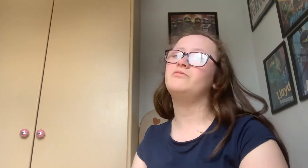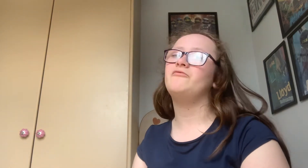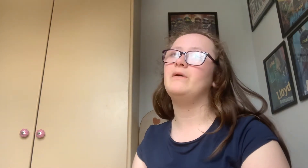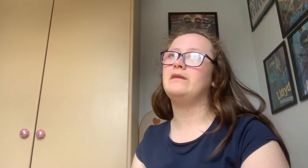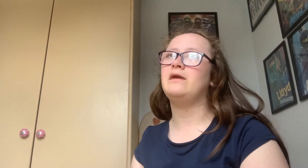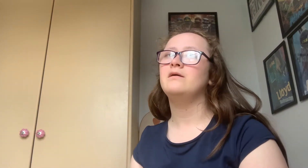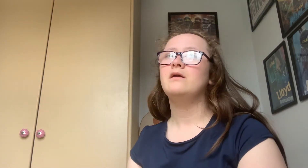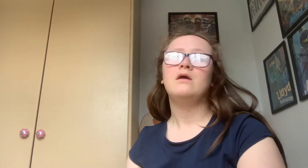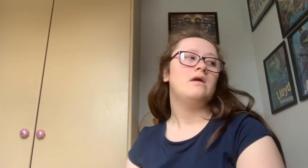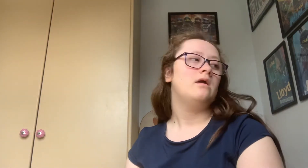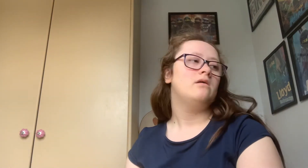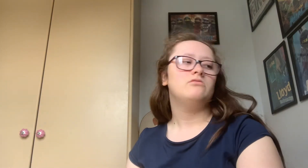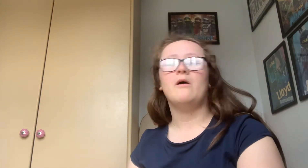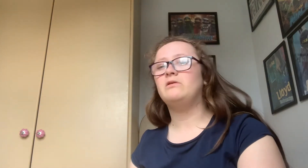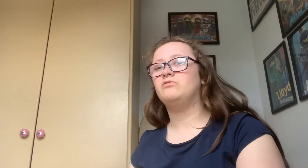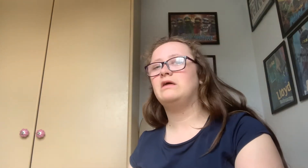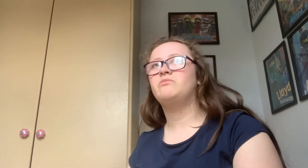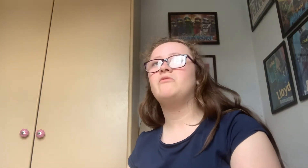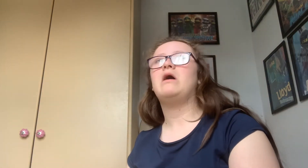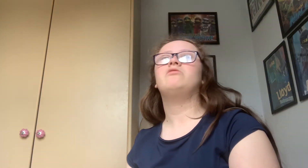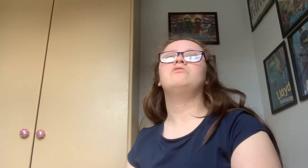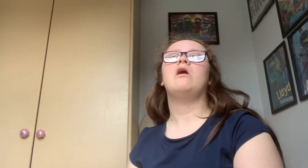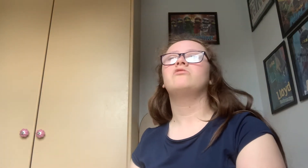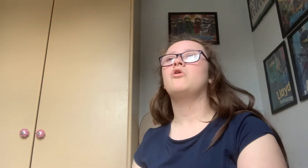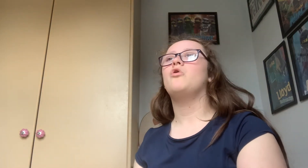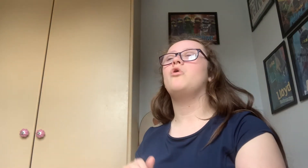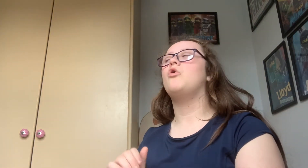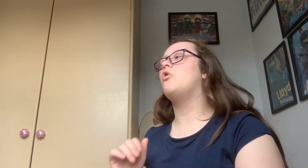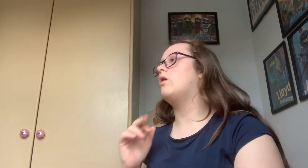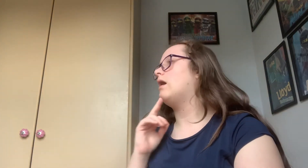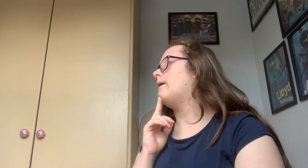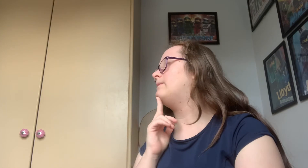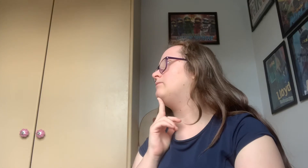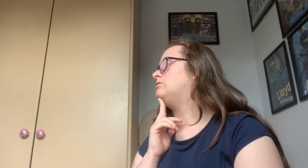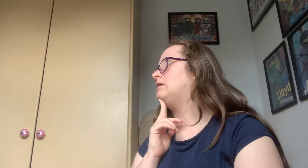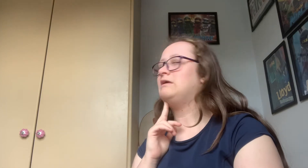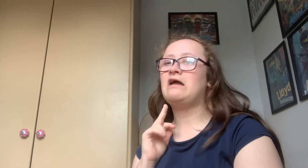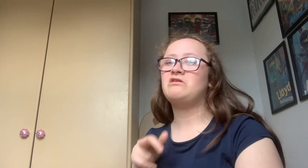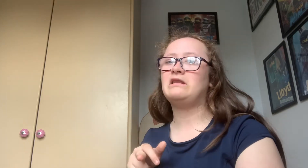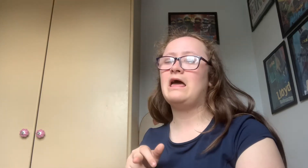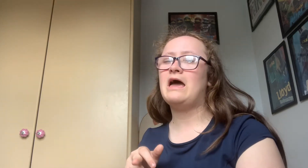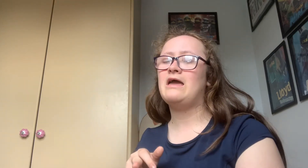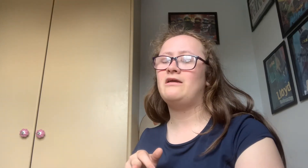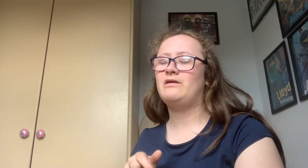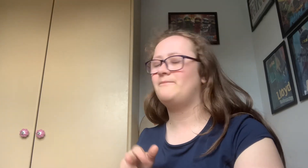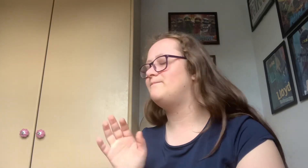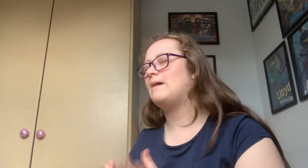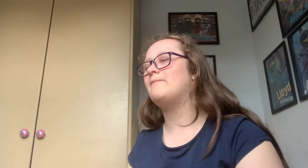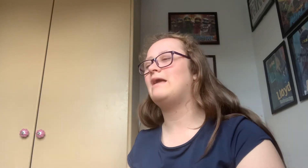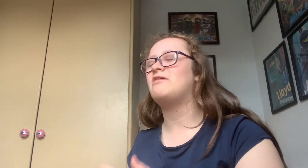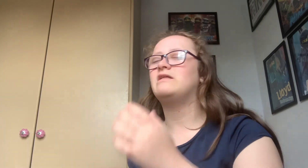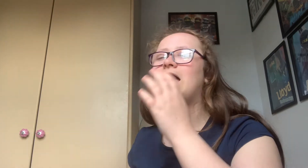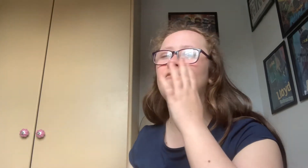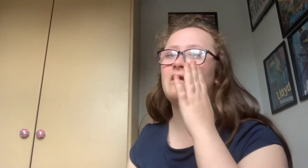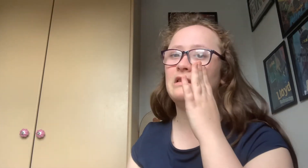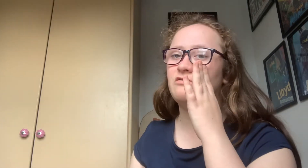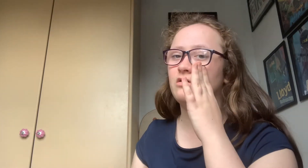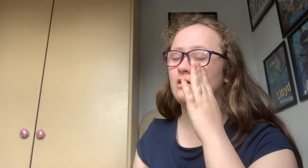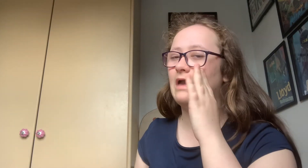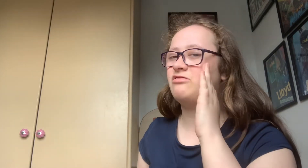of money So please don't ask me why it's just us or um, let me see gadget like I mean got your life and classic gadget